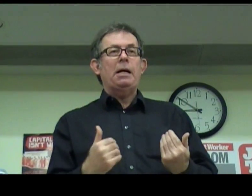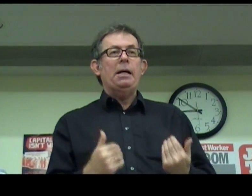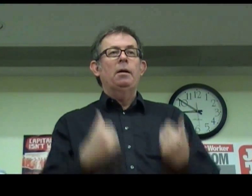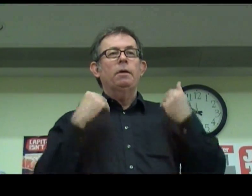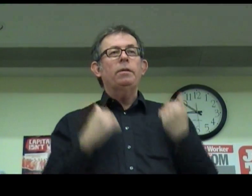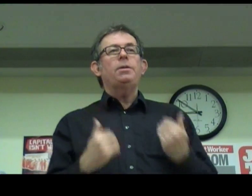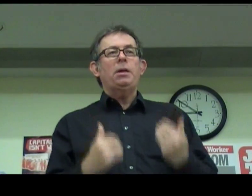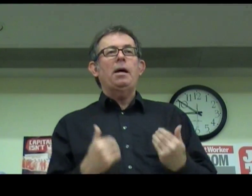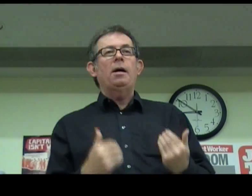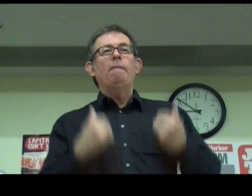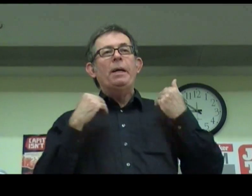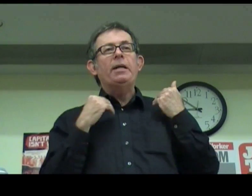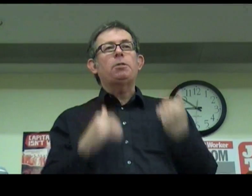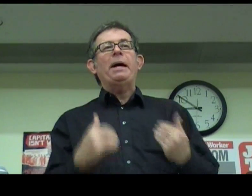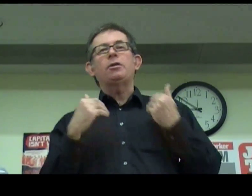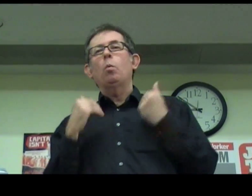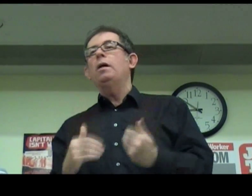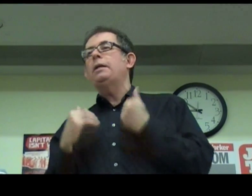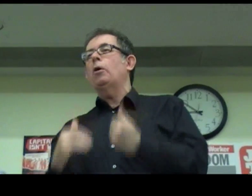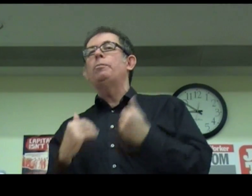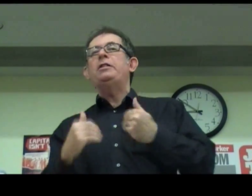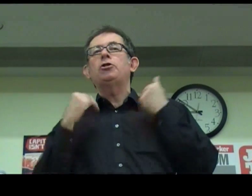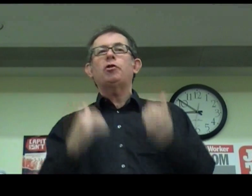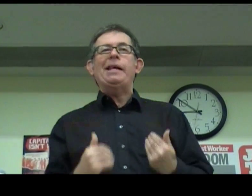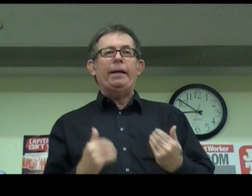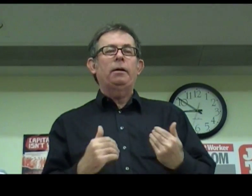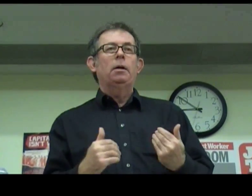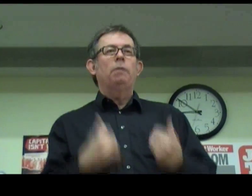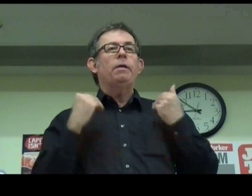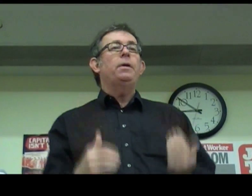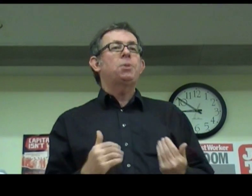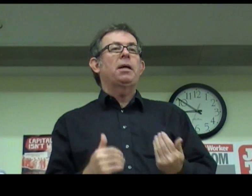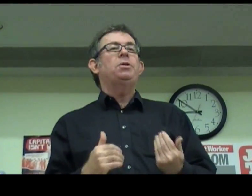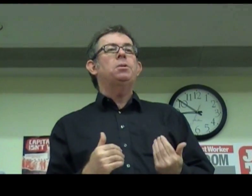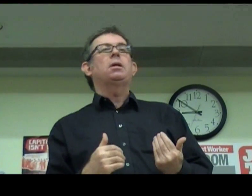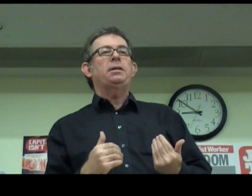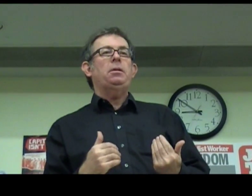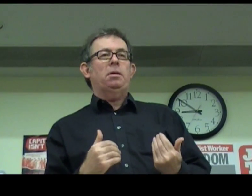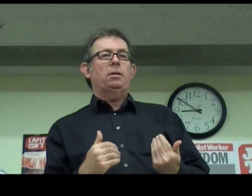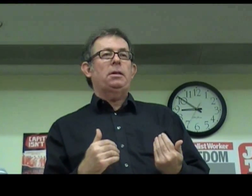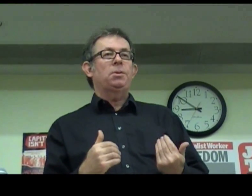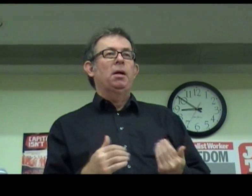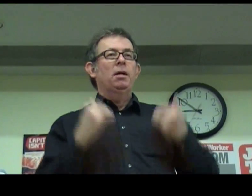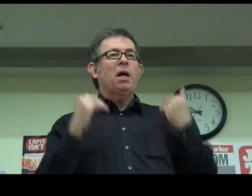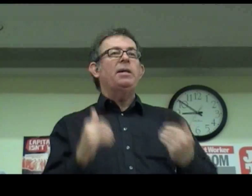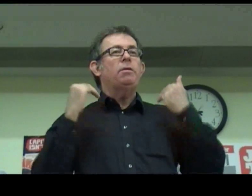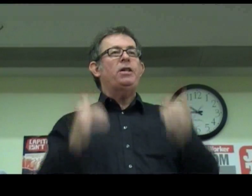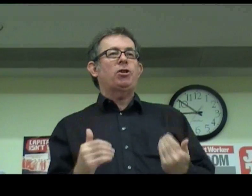that this year it expects the world economy to shrink for the first time since the 1930s. So it's official.